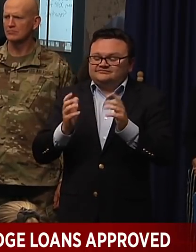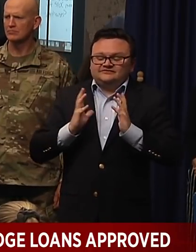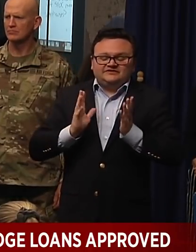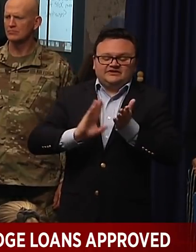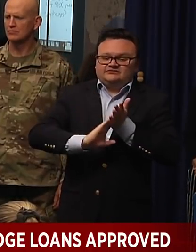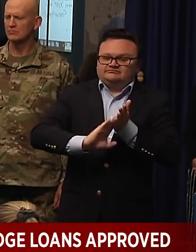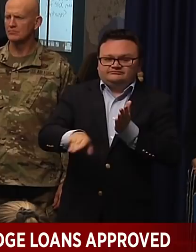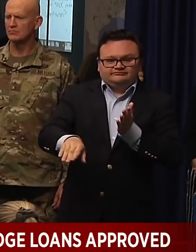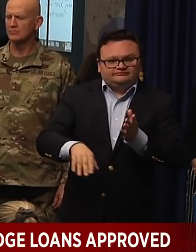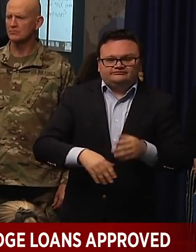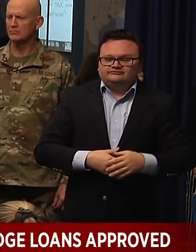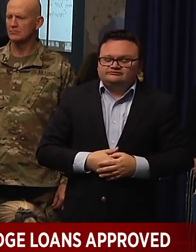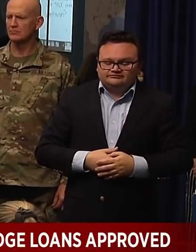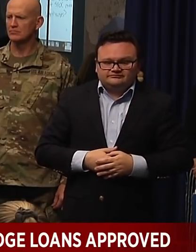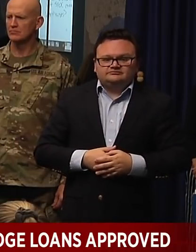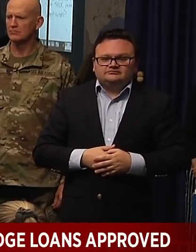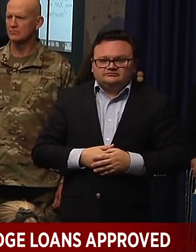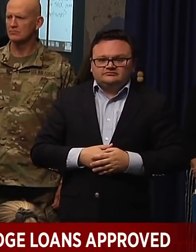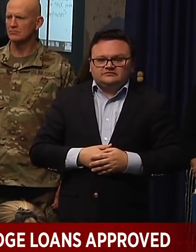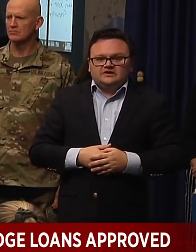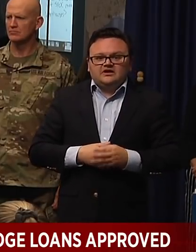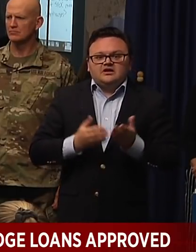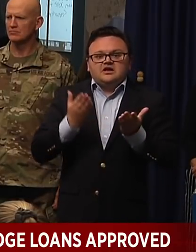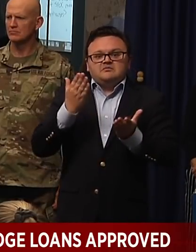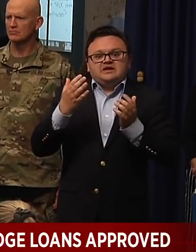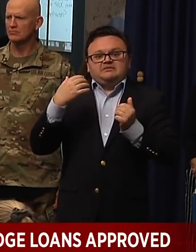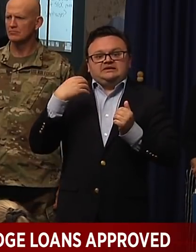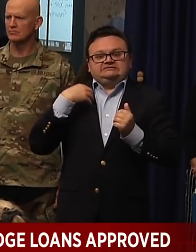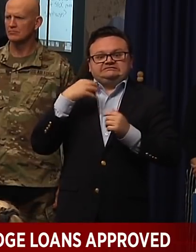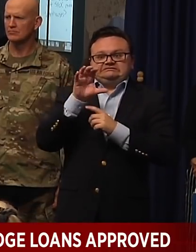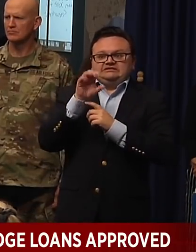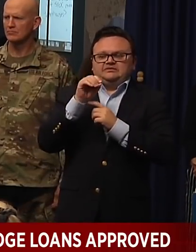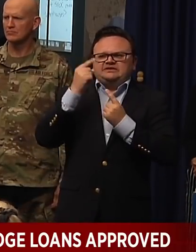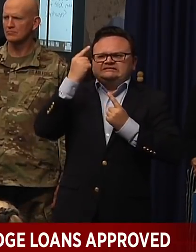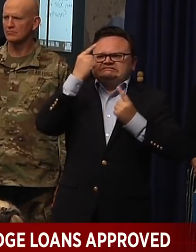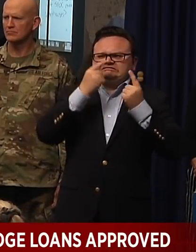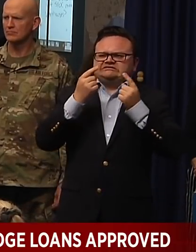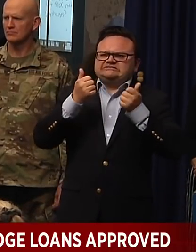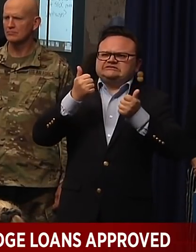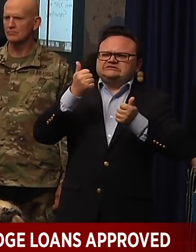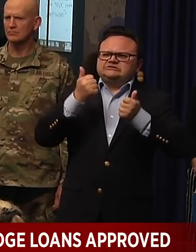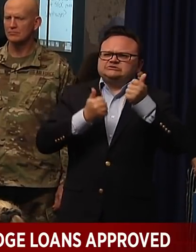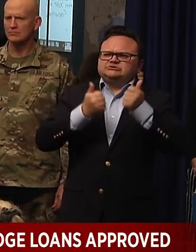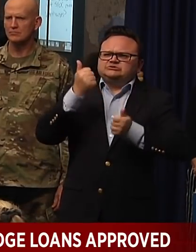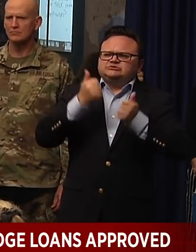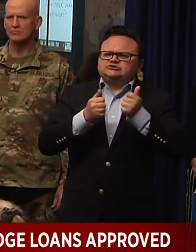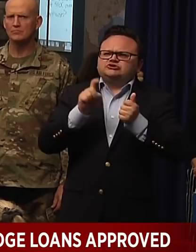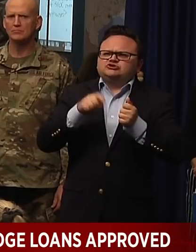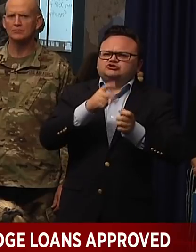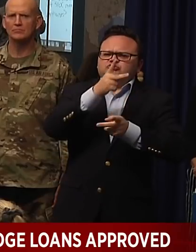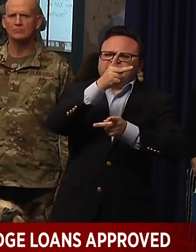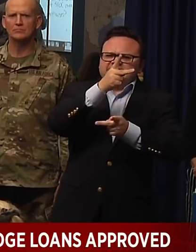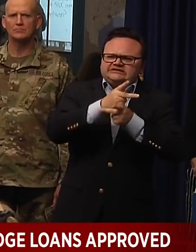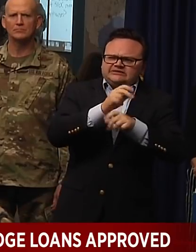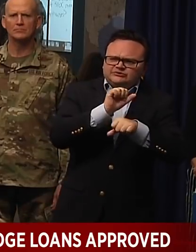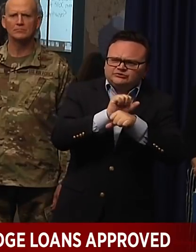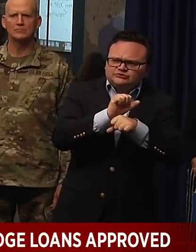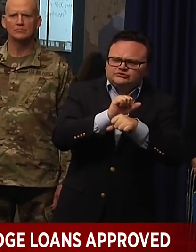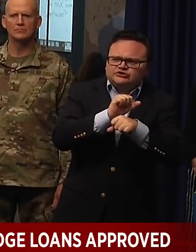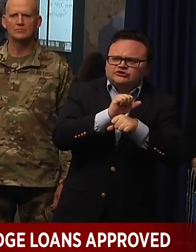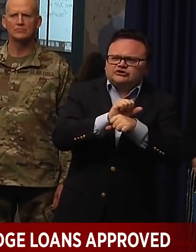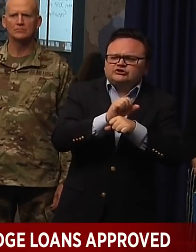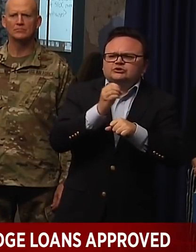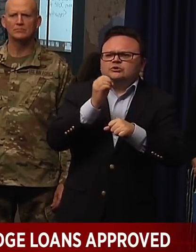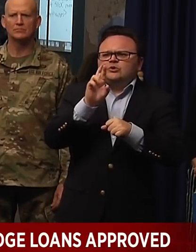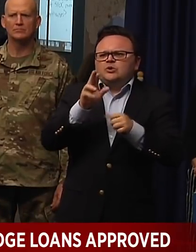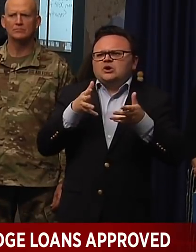to keep an employee on the payroll, but would dramatically reduce or deferred hours, therefore preventing them from seeking unemployment